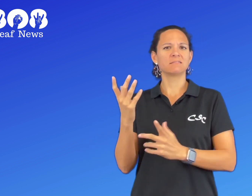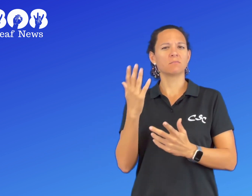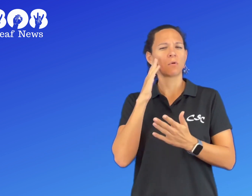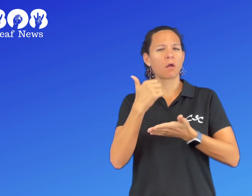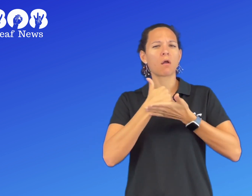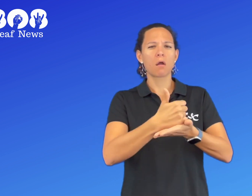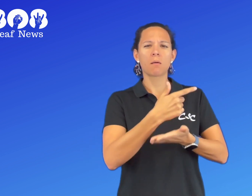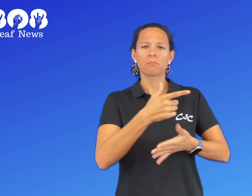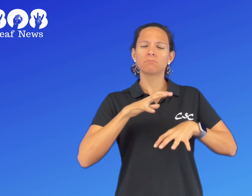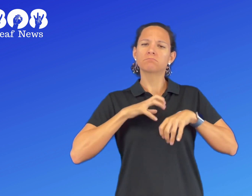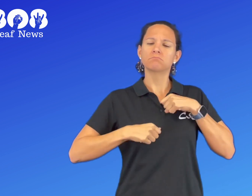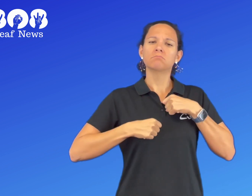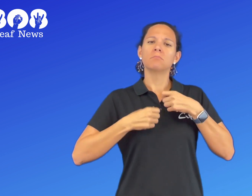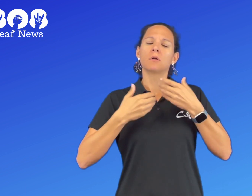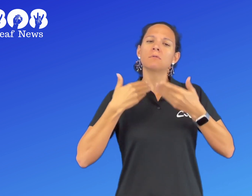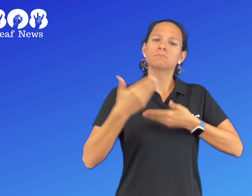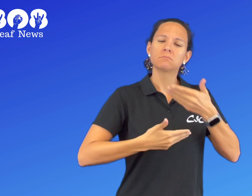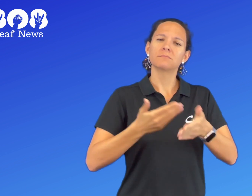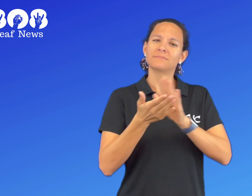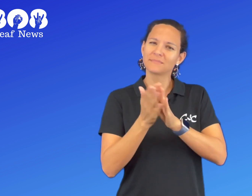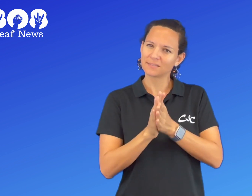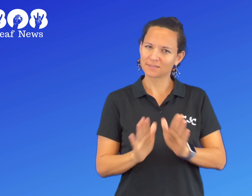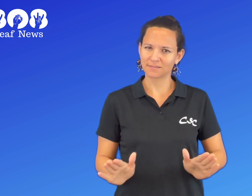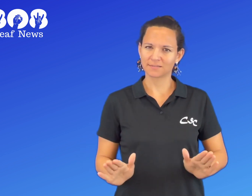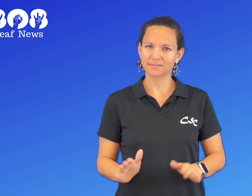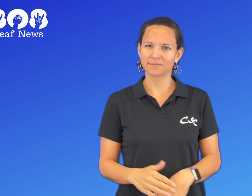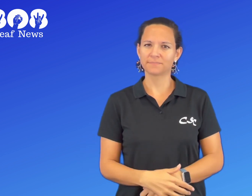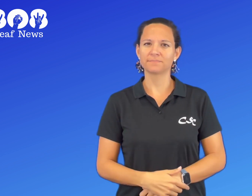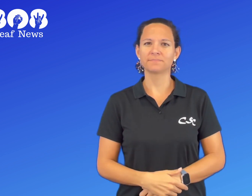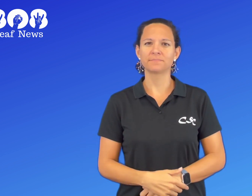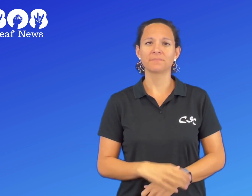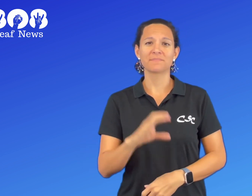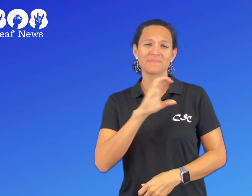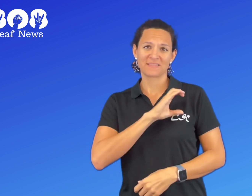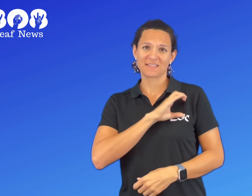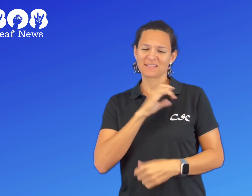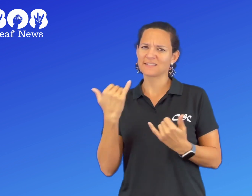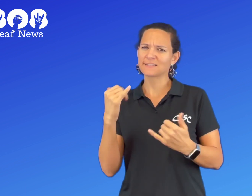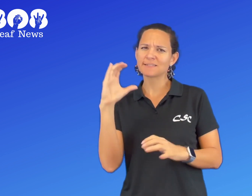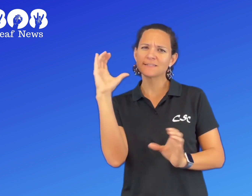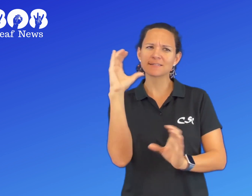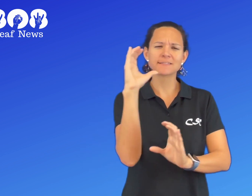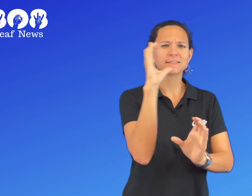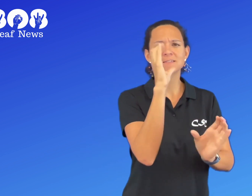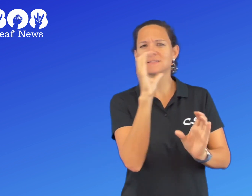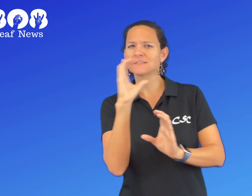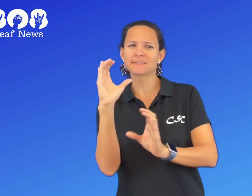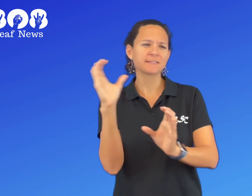in. Admit what he did so the family can turn their grief into peace. Police are in search